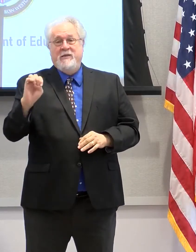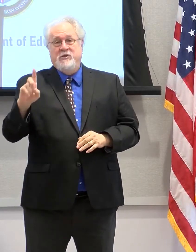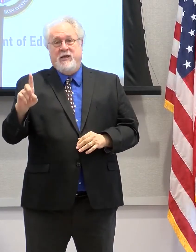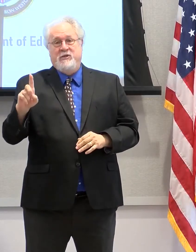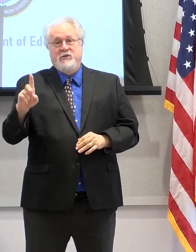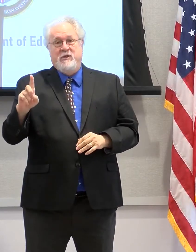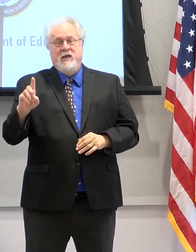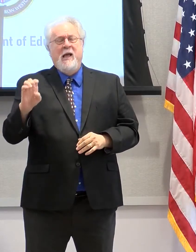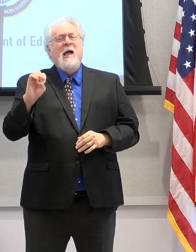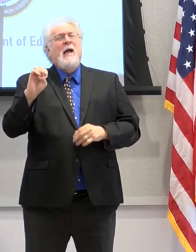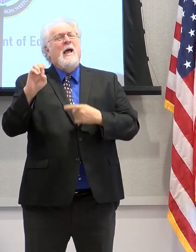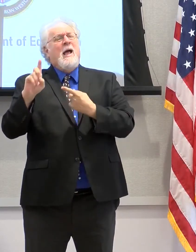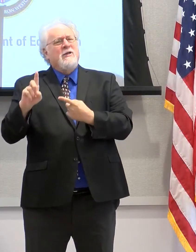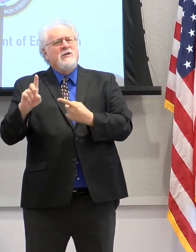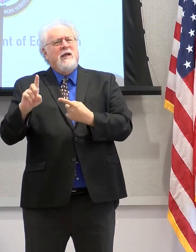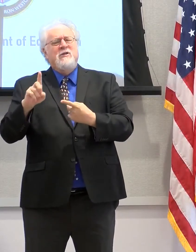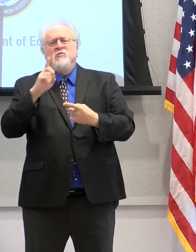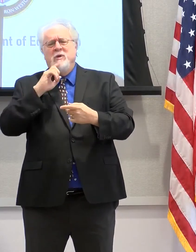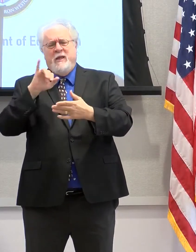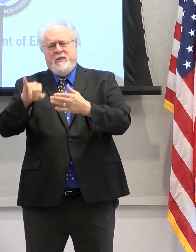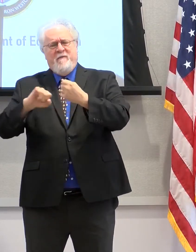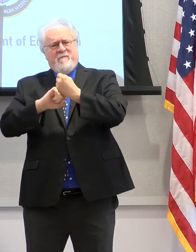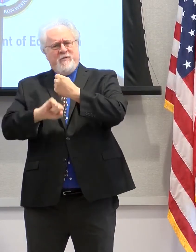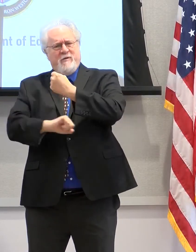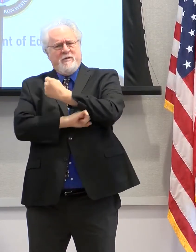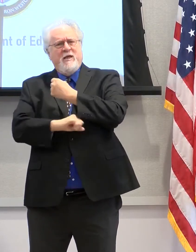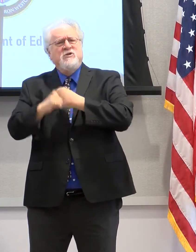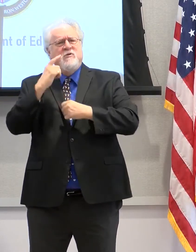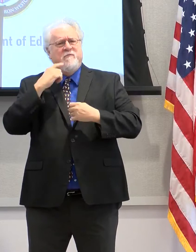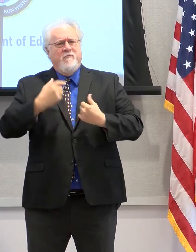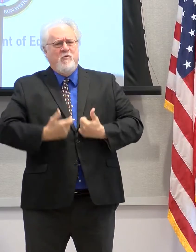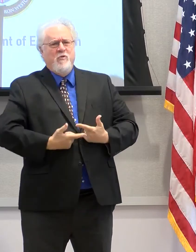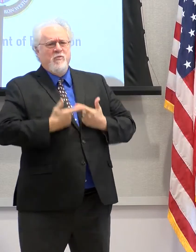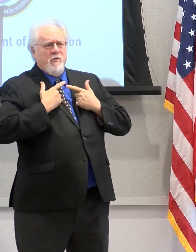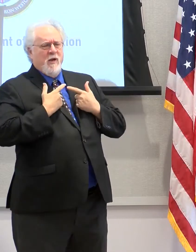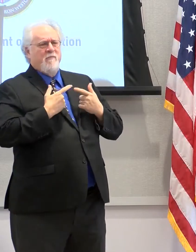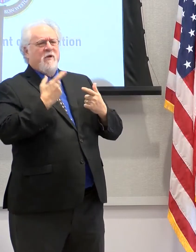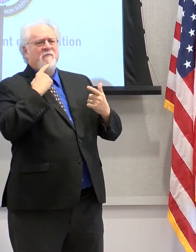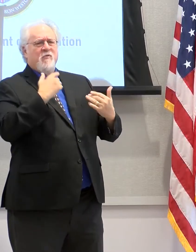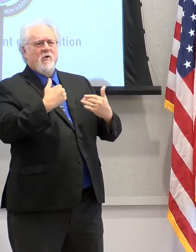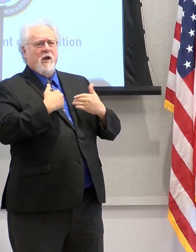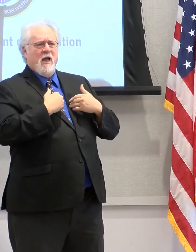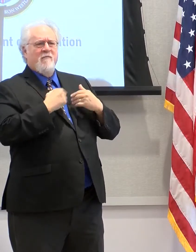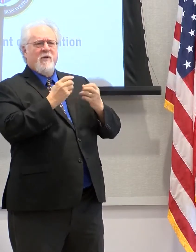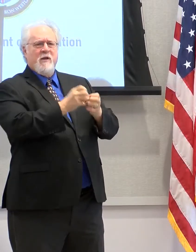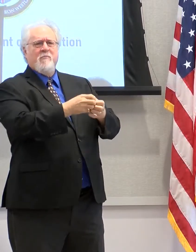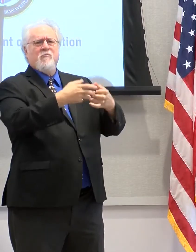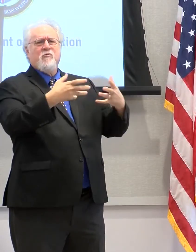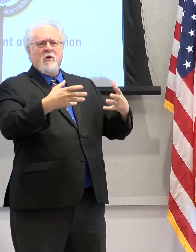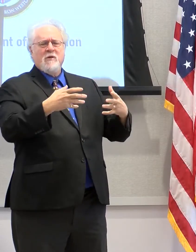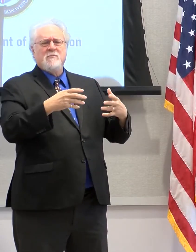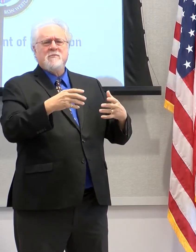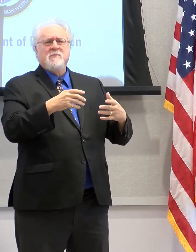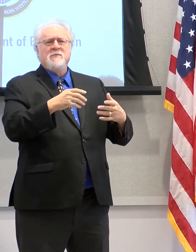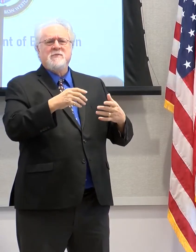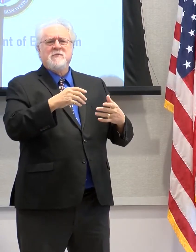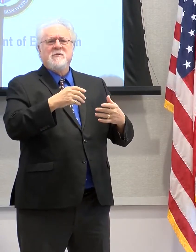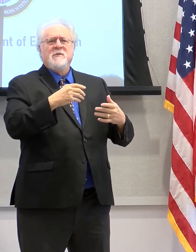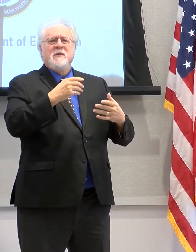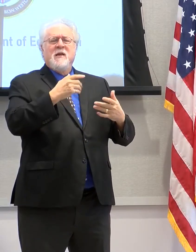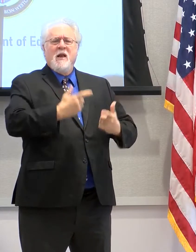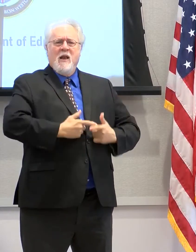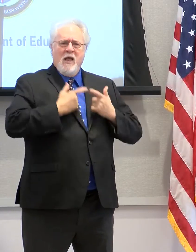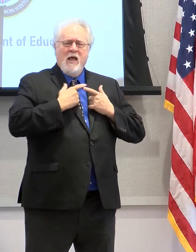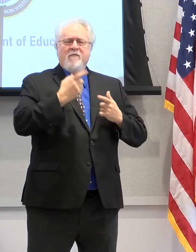Education acts as the foundation for thriving and for having a prosperous life, both for our